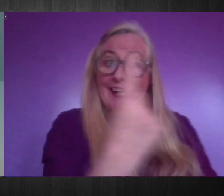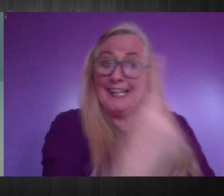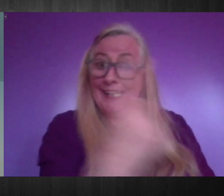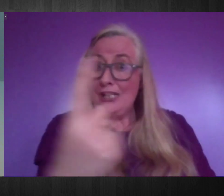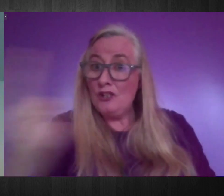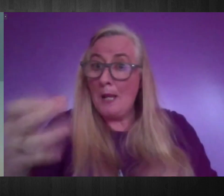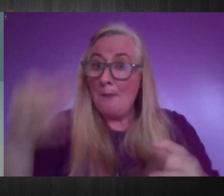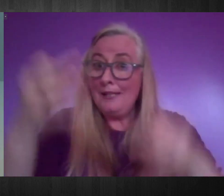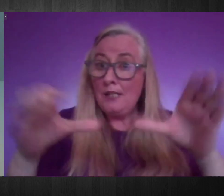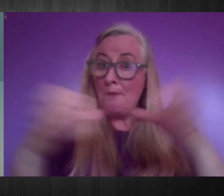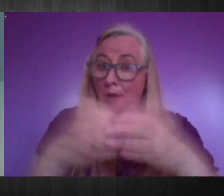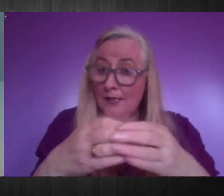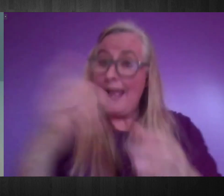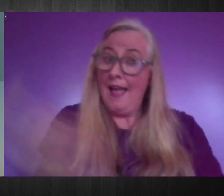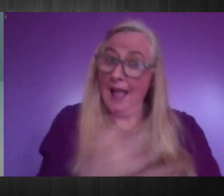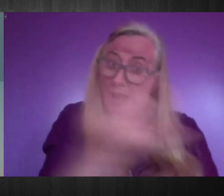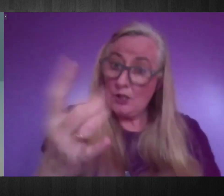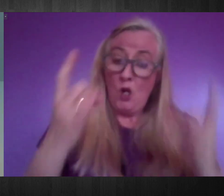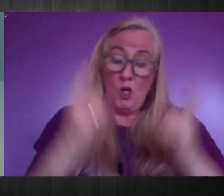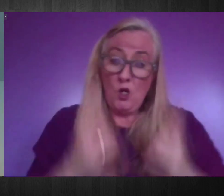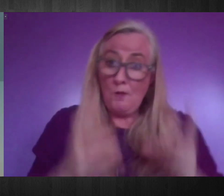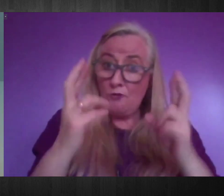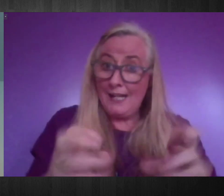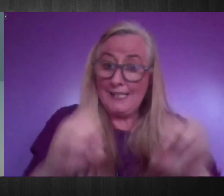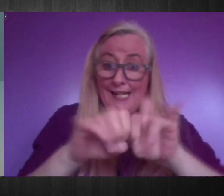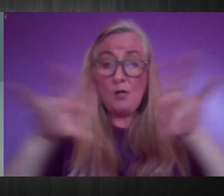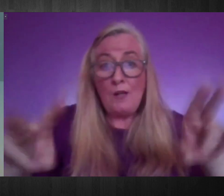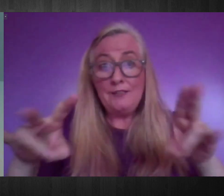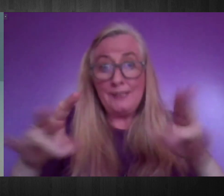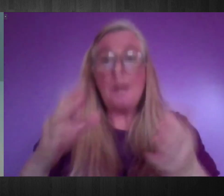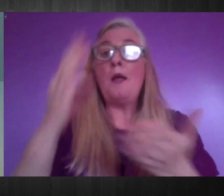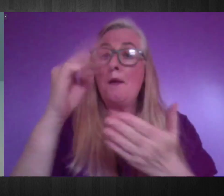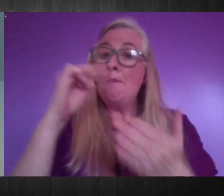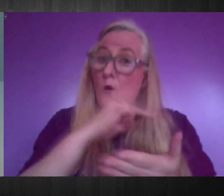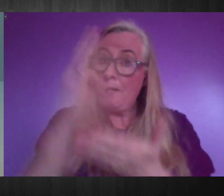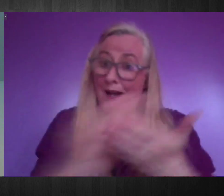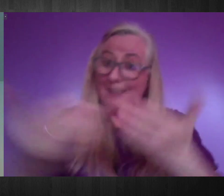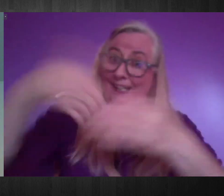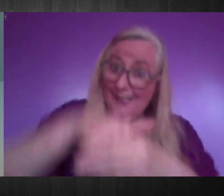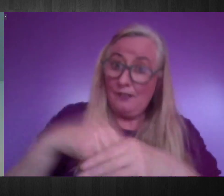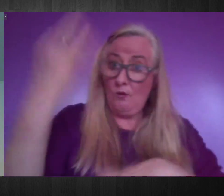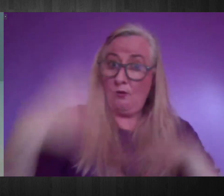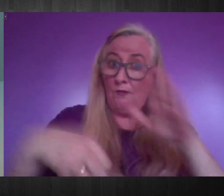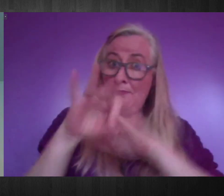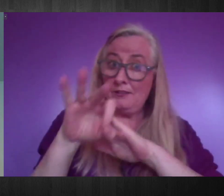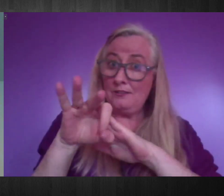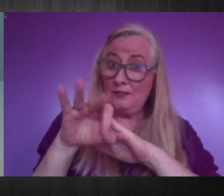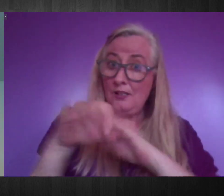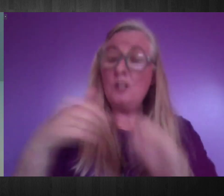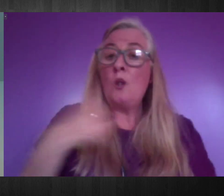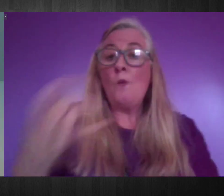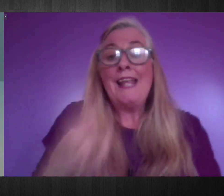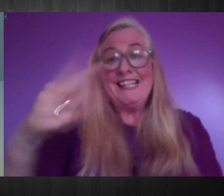to urge them to ensure that human rights and equality are central to the programme for government. We have asked that the next government